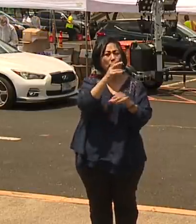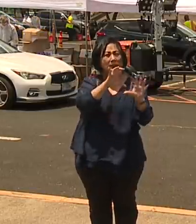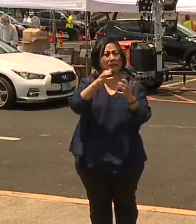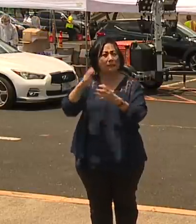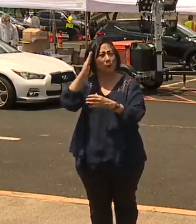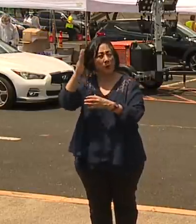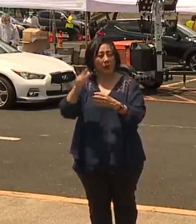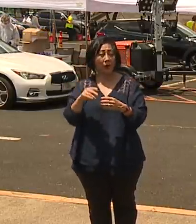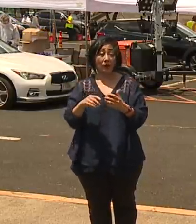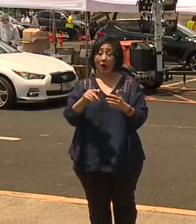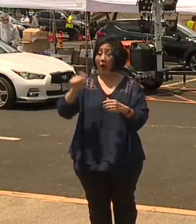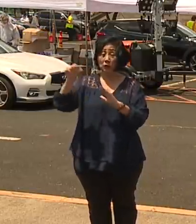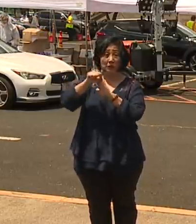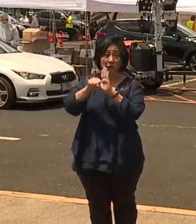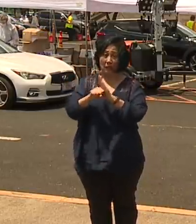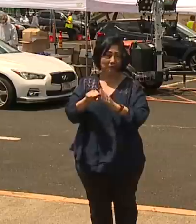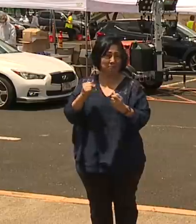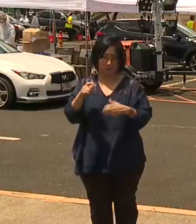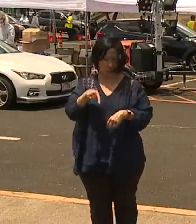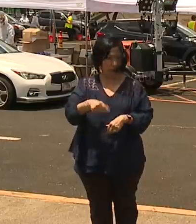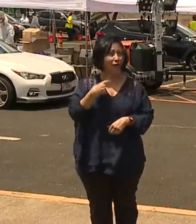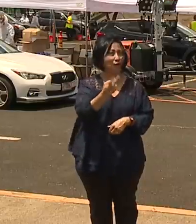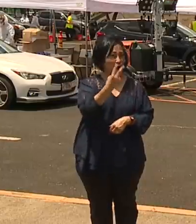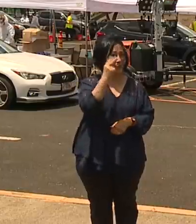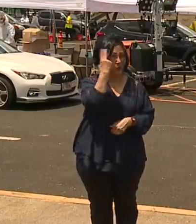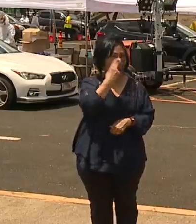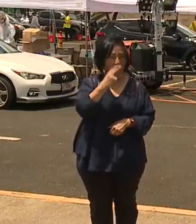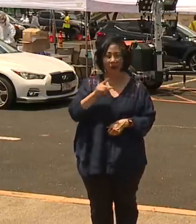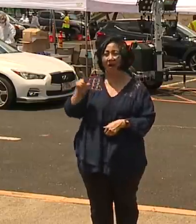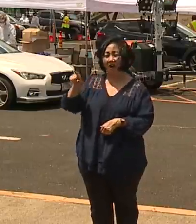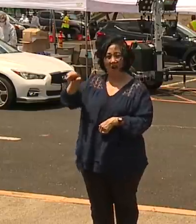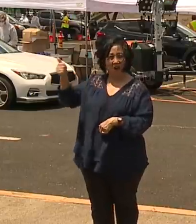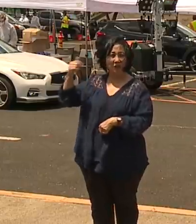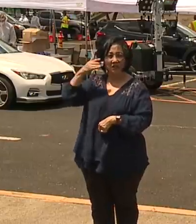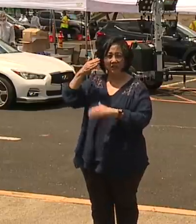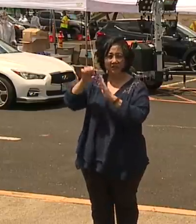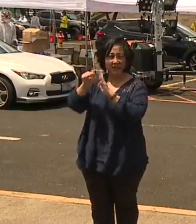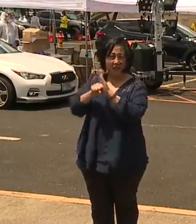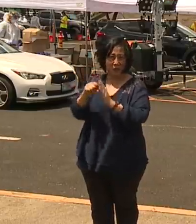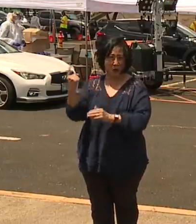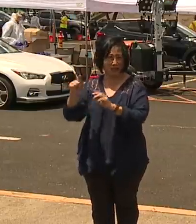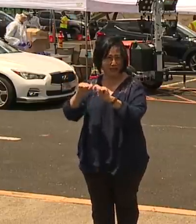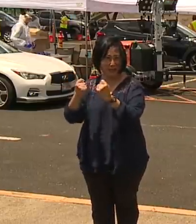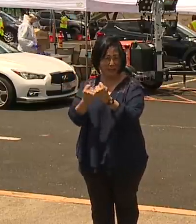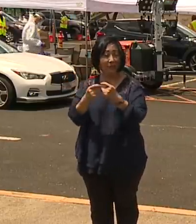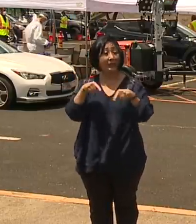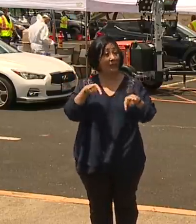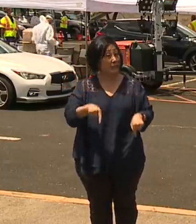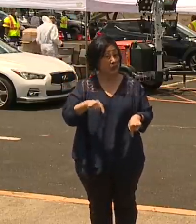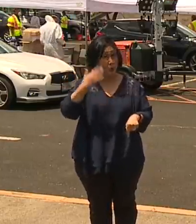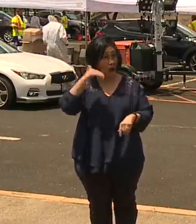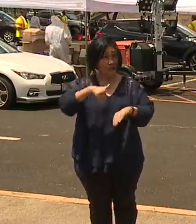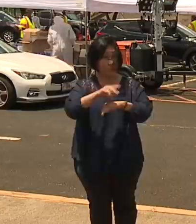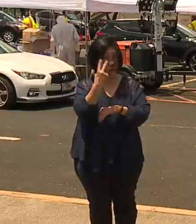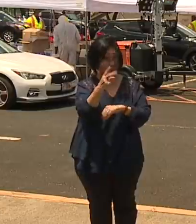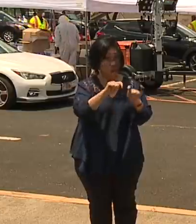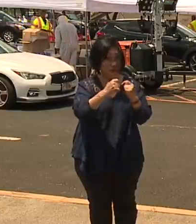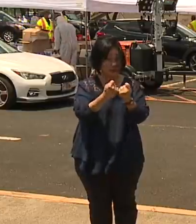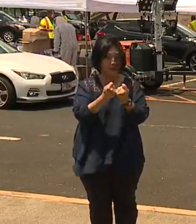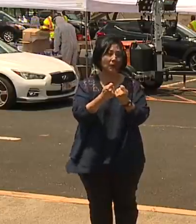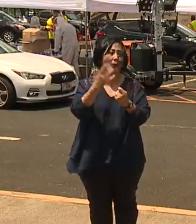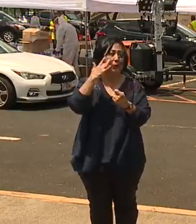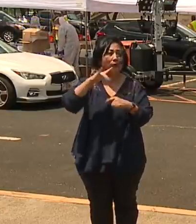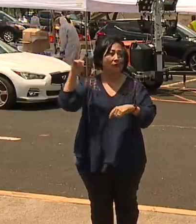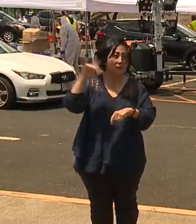which is more than most other states have gotten. They're going to be here for two weeks because we realize the difficulties of going back and